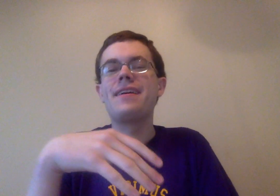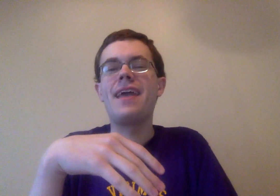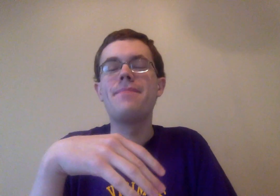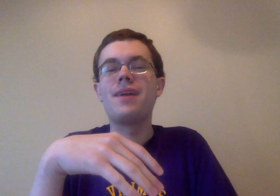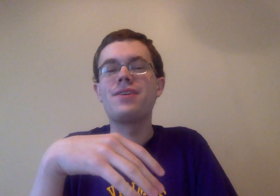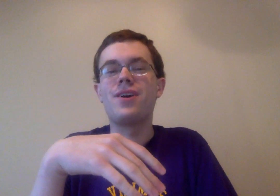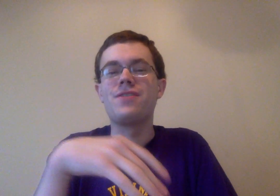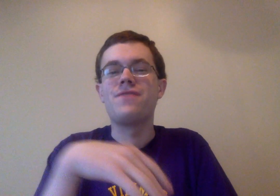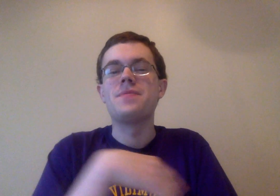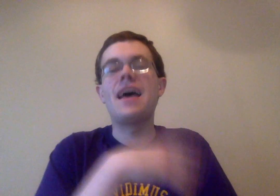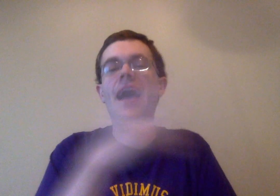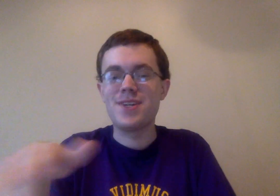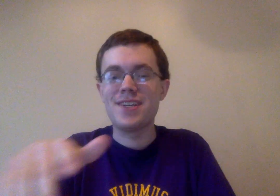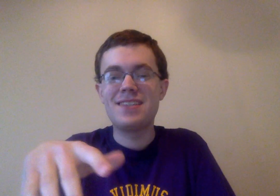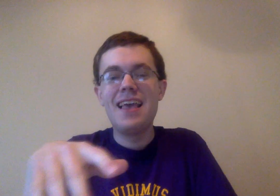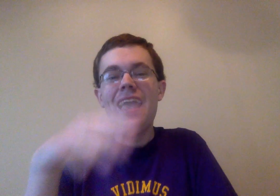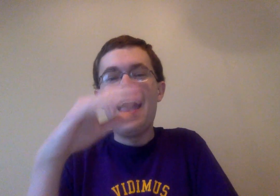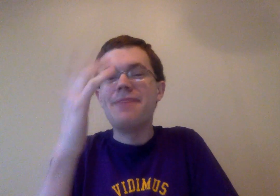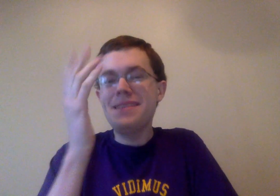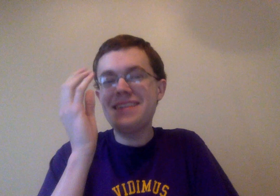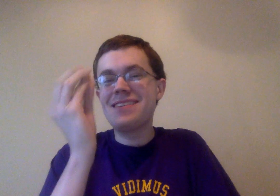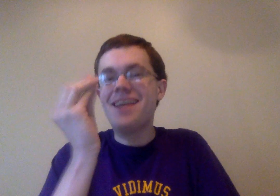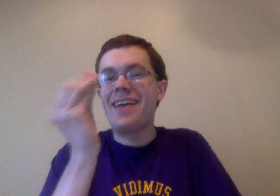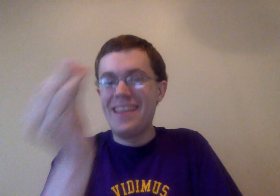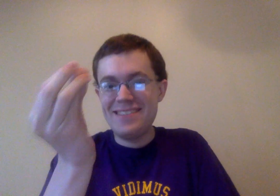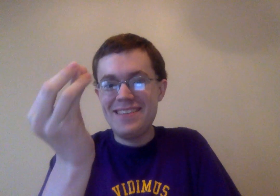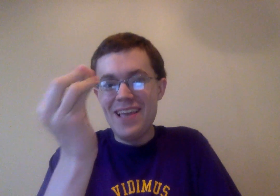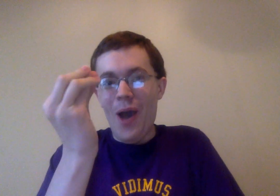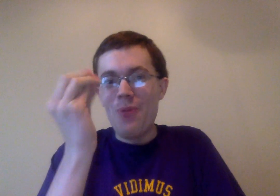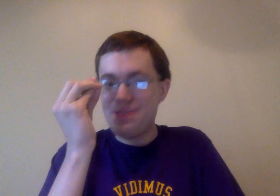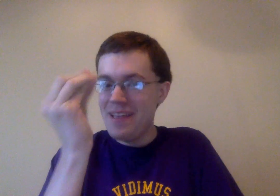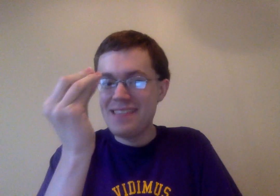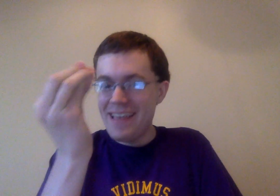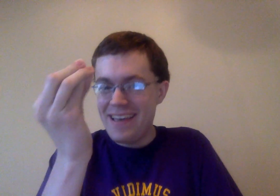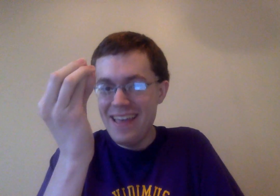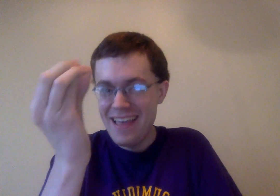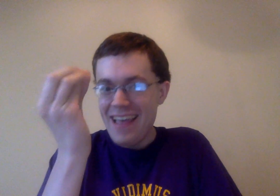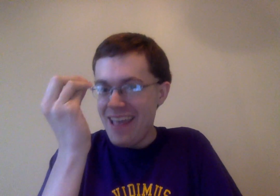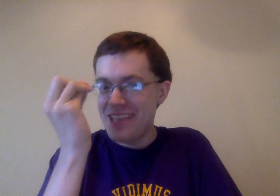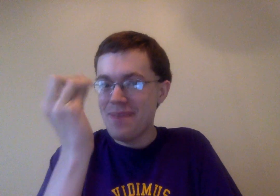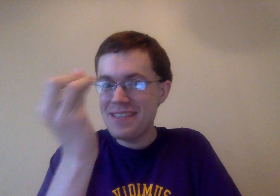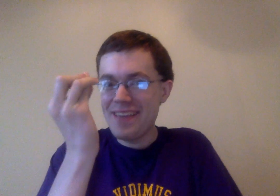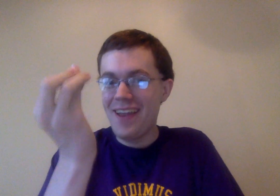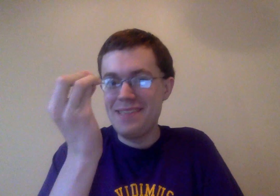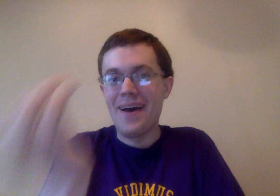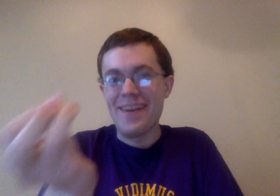and can't bodyguard the famous actress. And Mitsuki does not get it. Which means, like, is Mitsuki canonically bi?